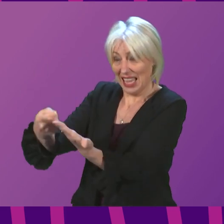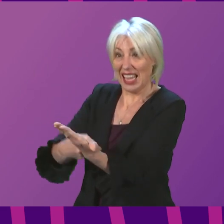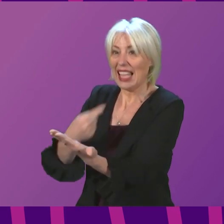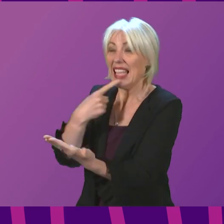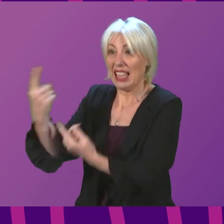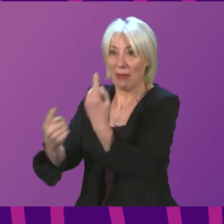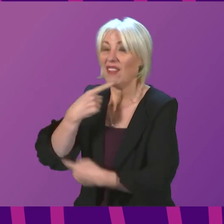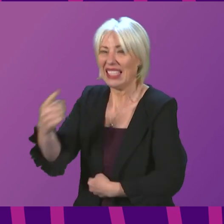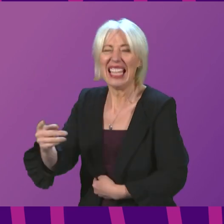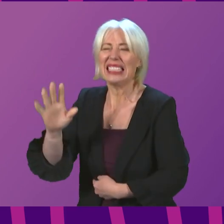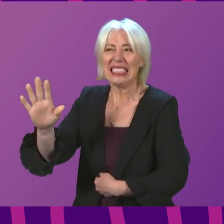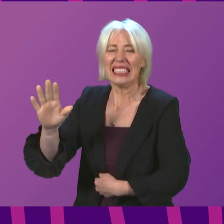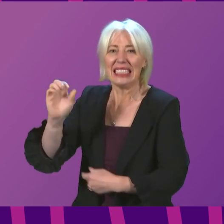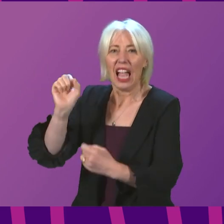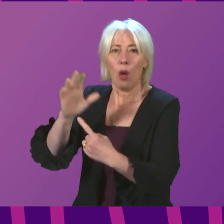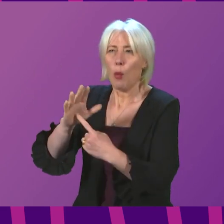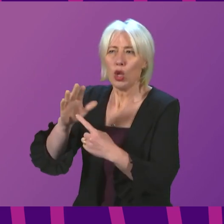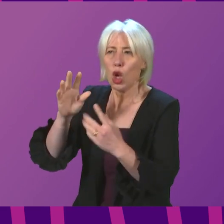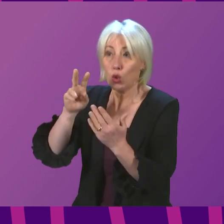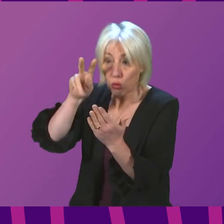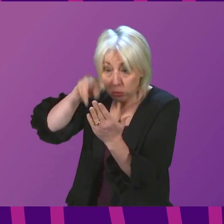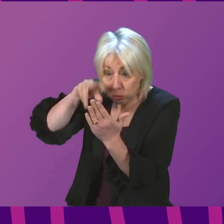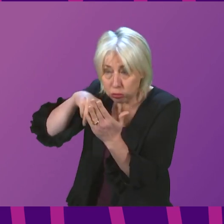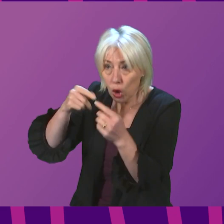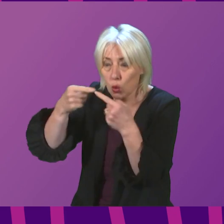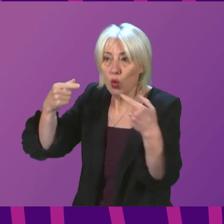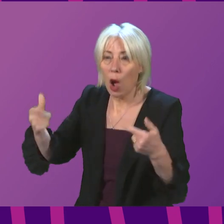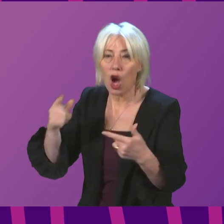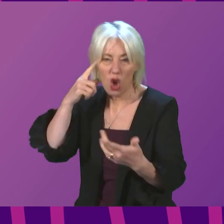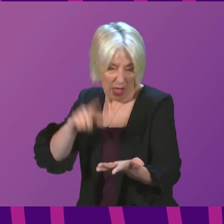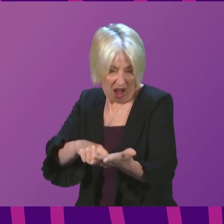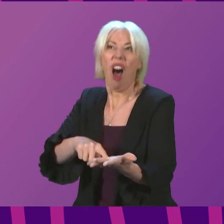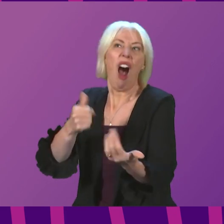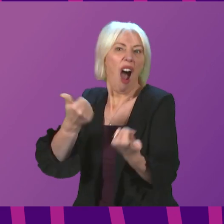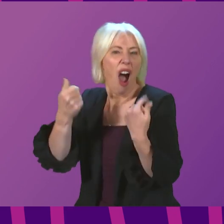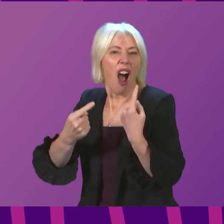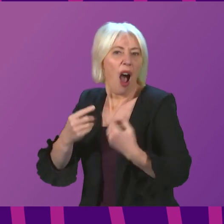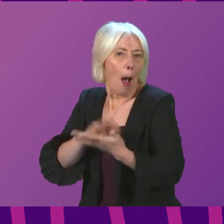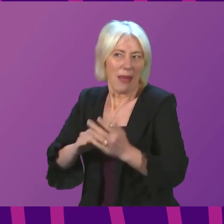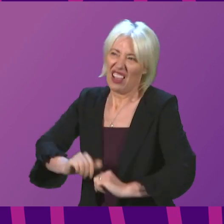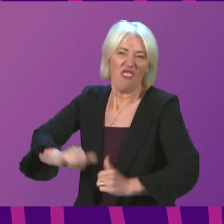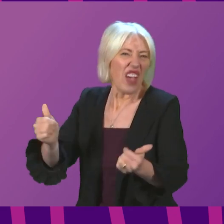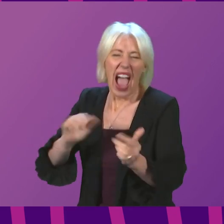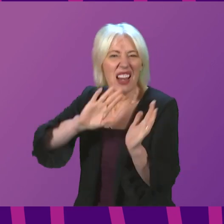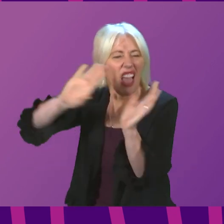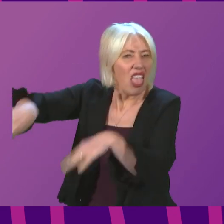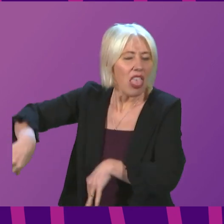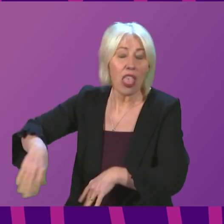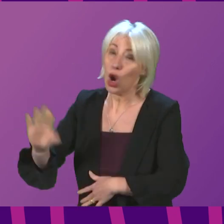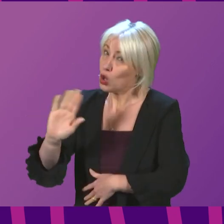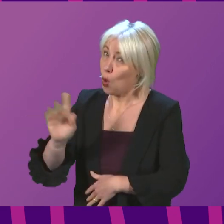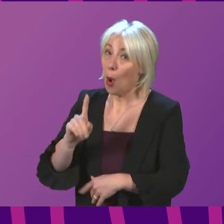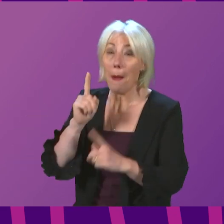it is important not to over-interpret these studies or get carried away by the initial data that they provide. While they do